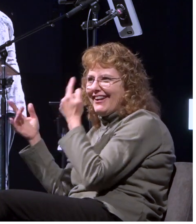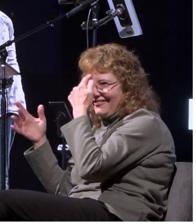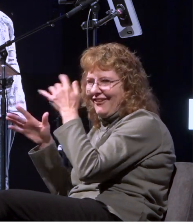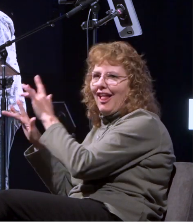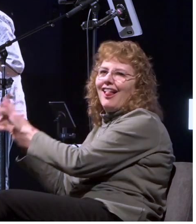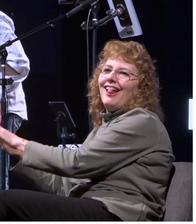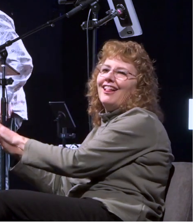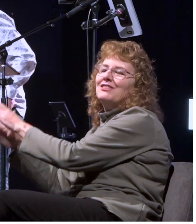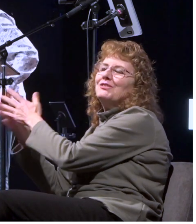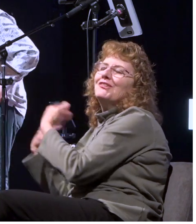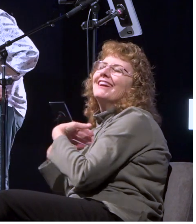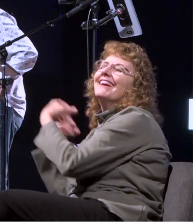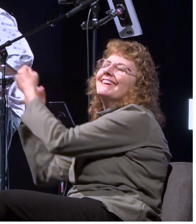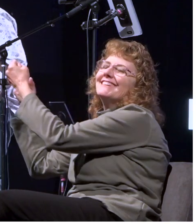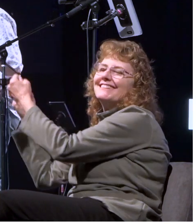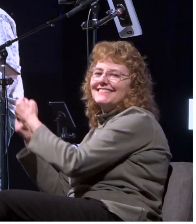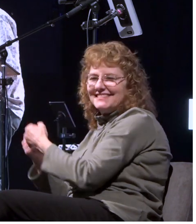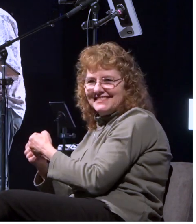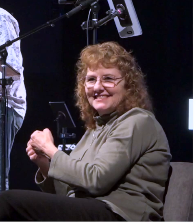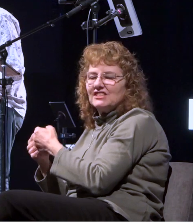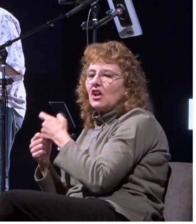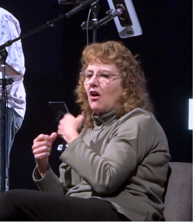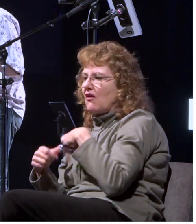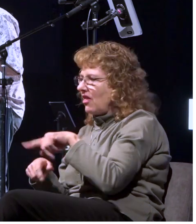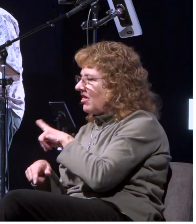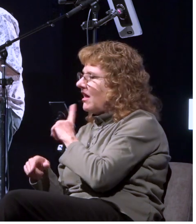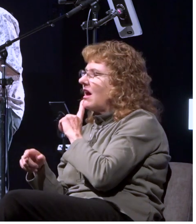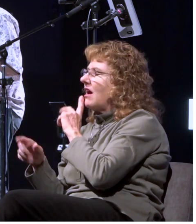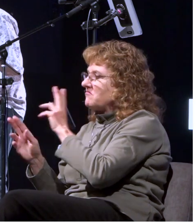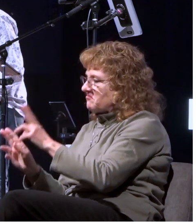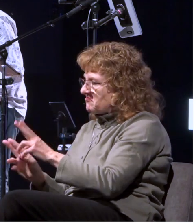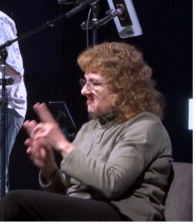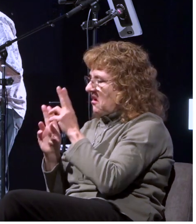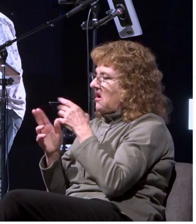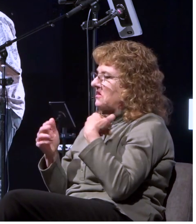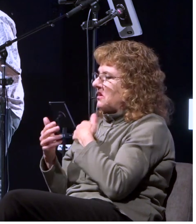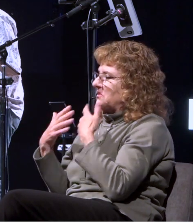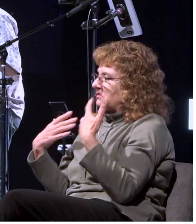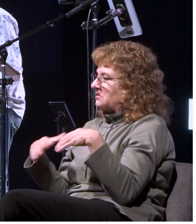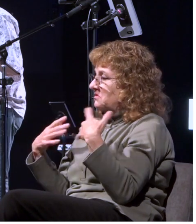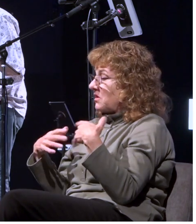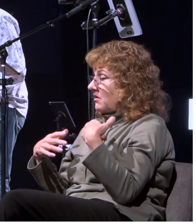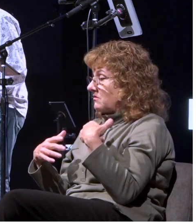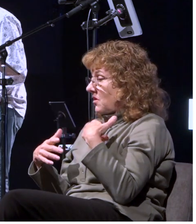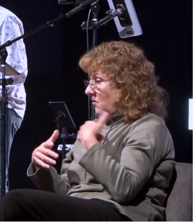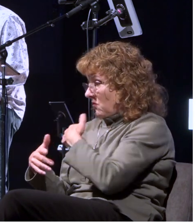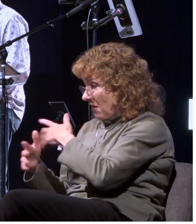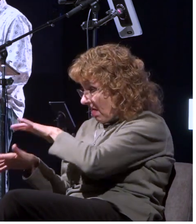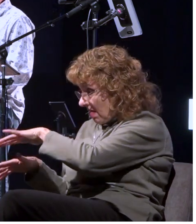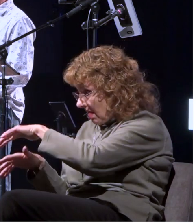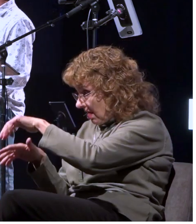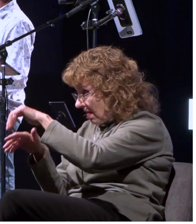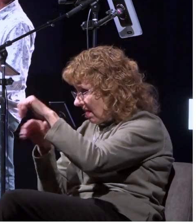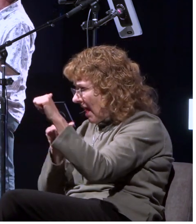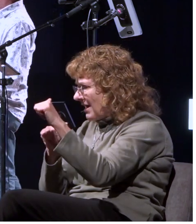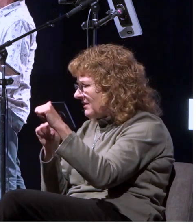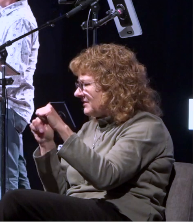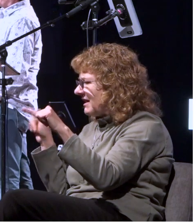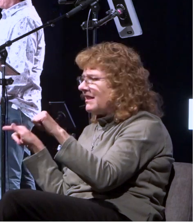and they also honored us in many ways and when we departed they provided such things as were